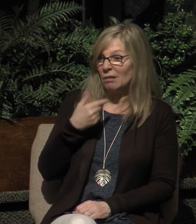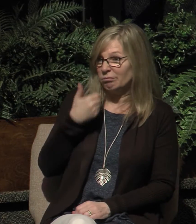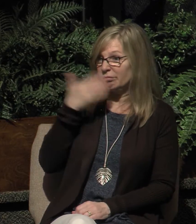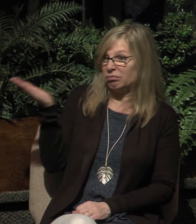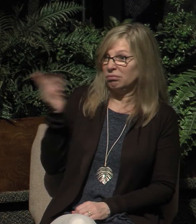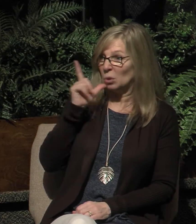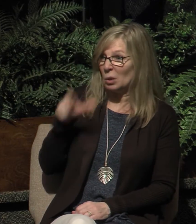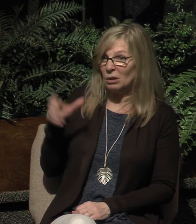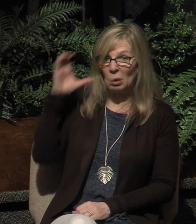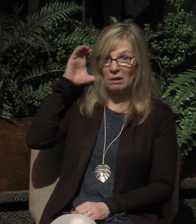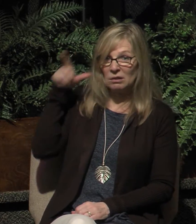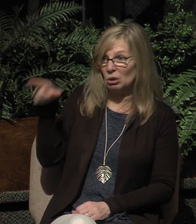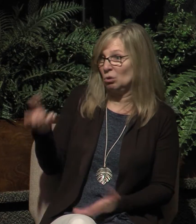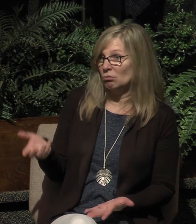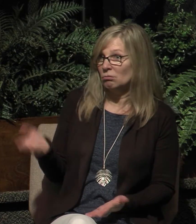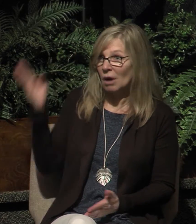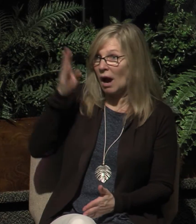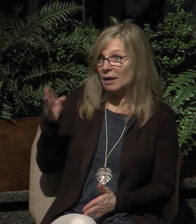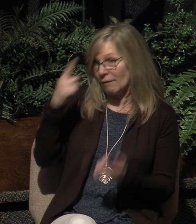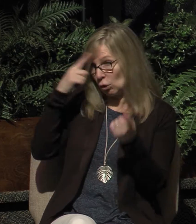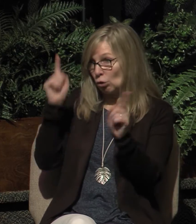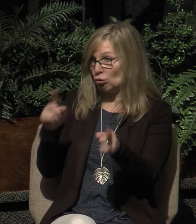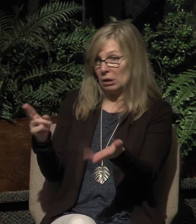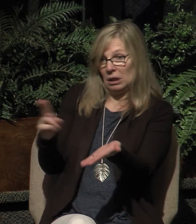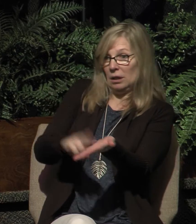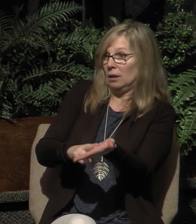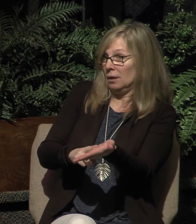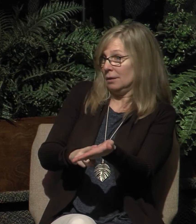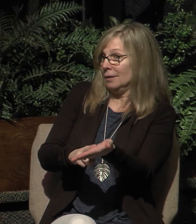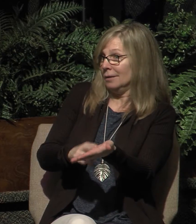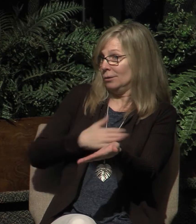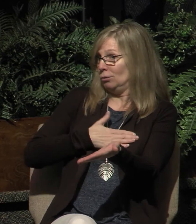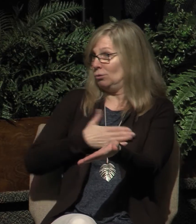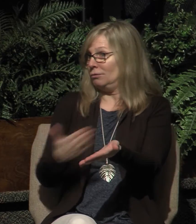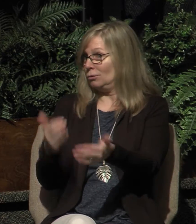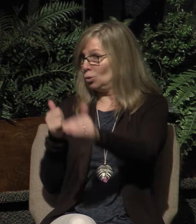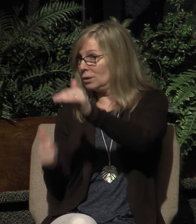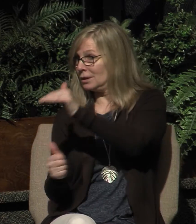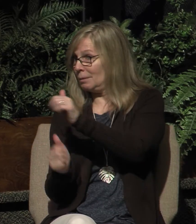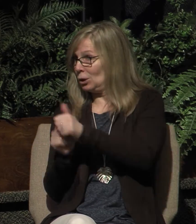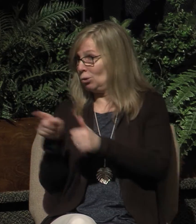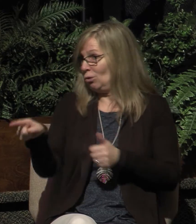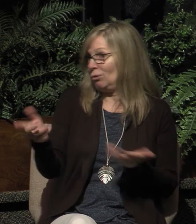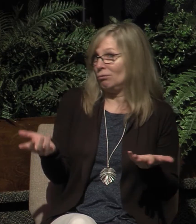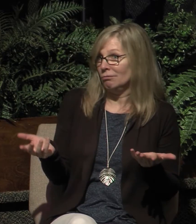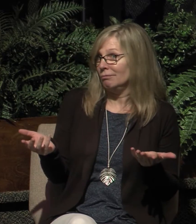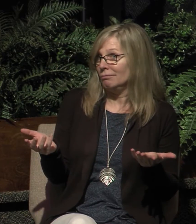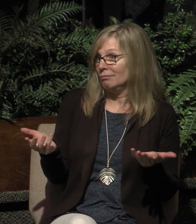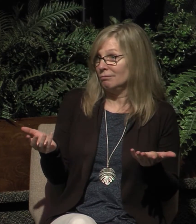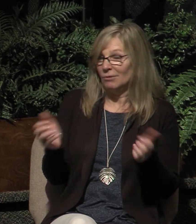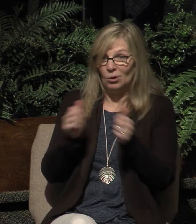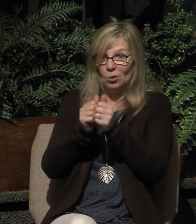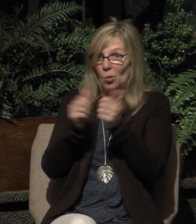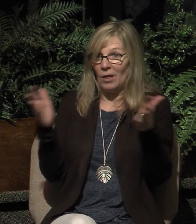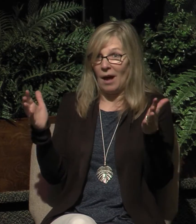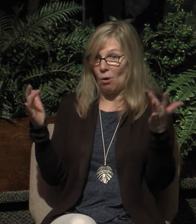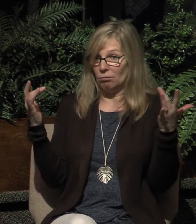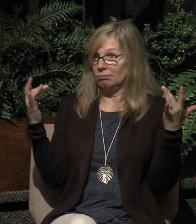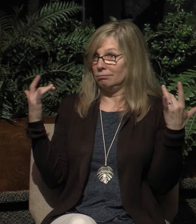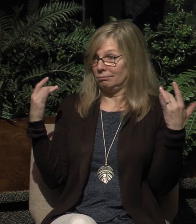You've never agreed to submit to the elders. And without accountability to your pastors, you have limited